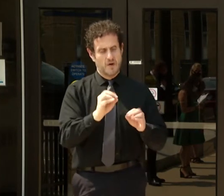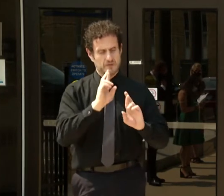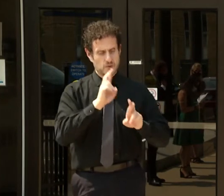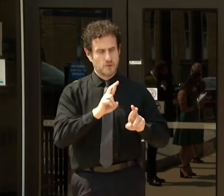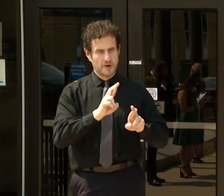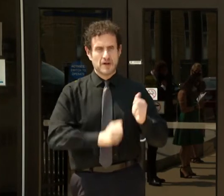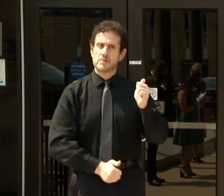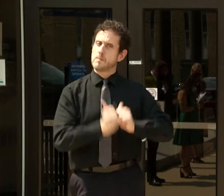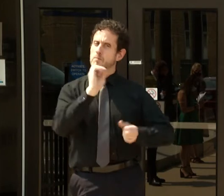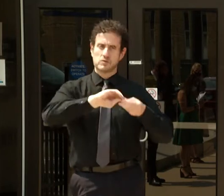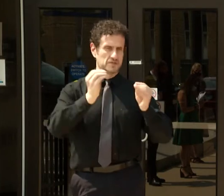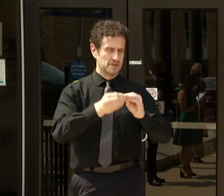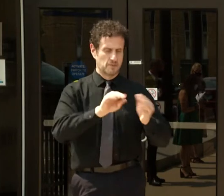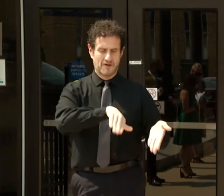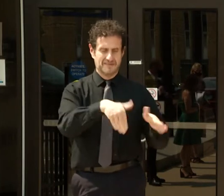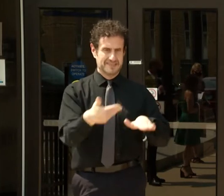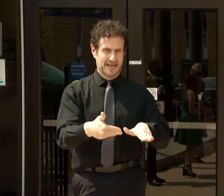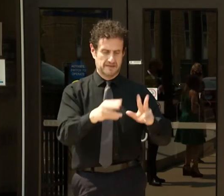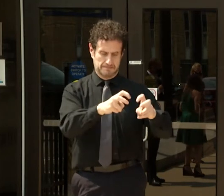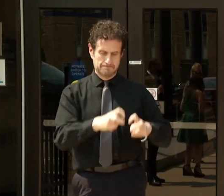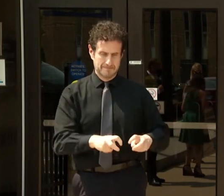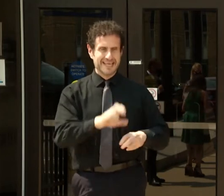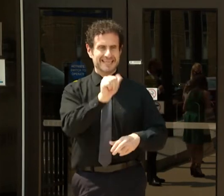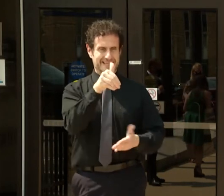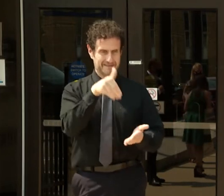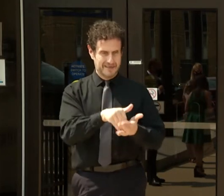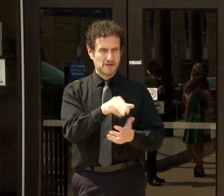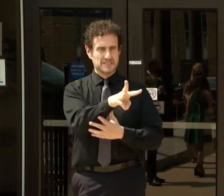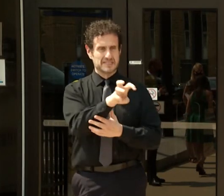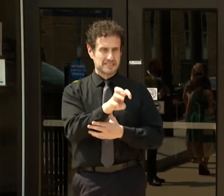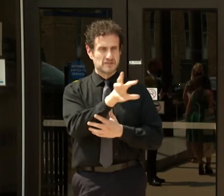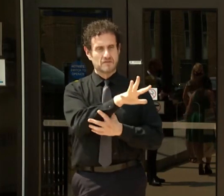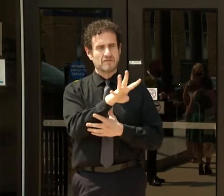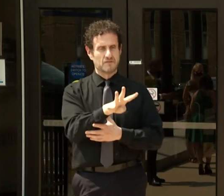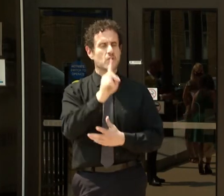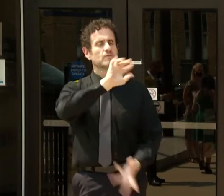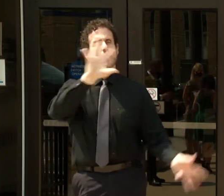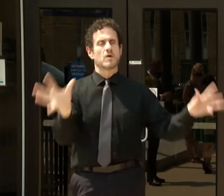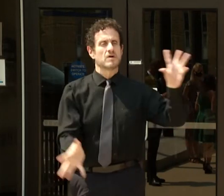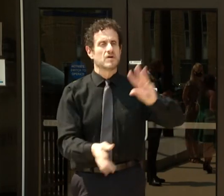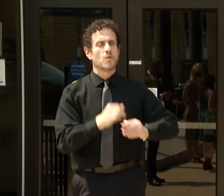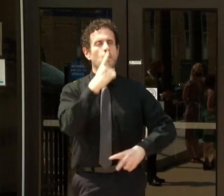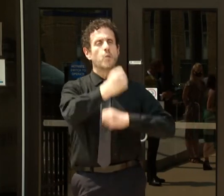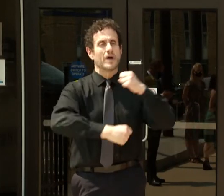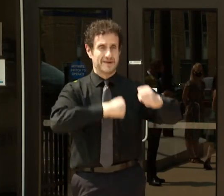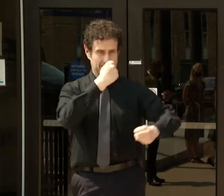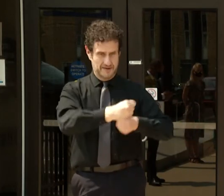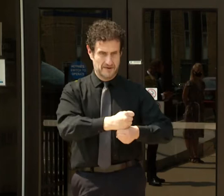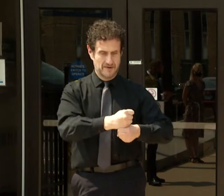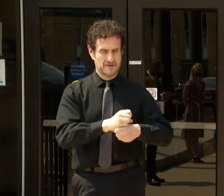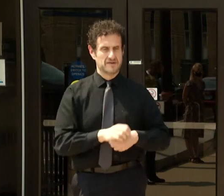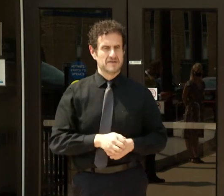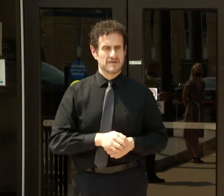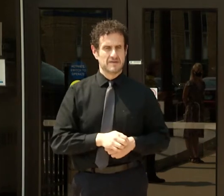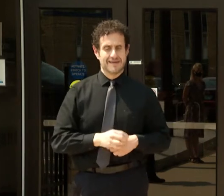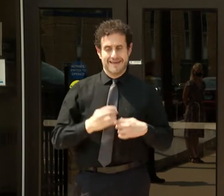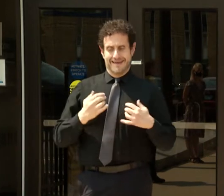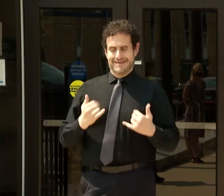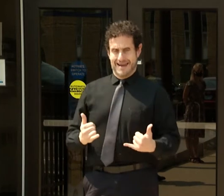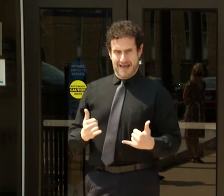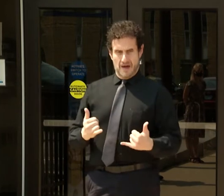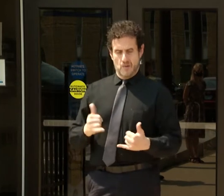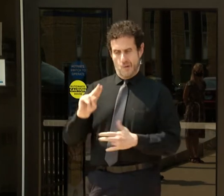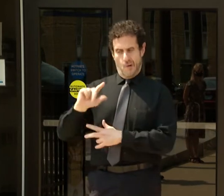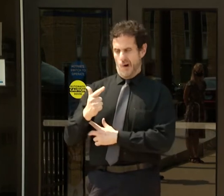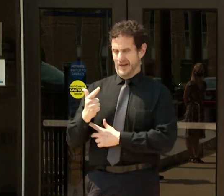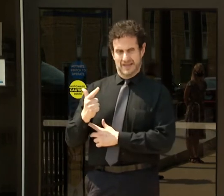highest number of cases, 10,654 for the entire year. Needless to say, we're on track